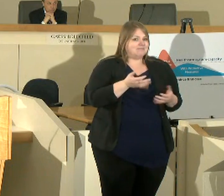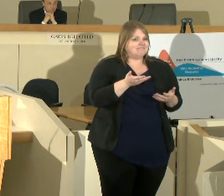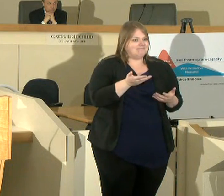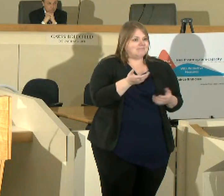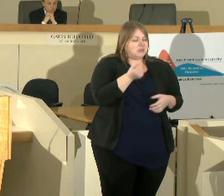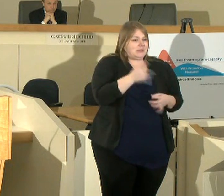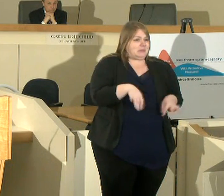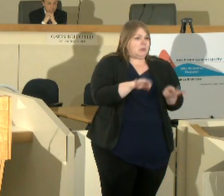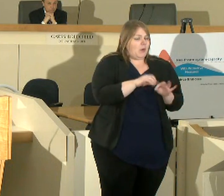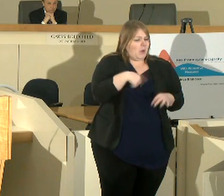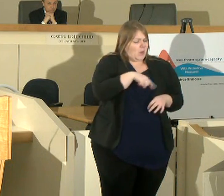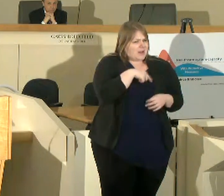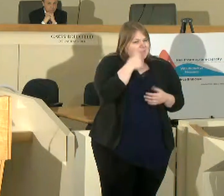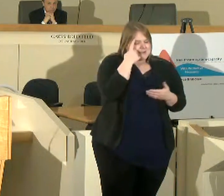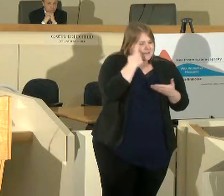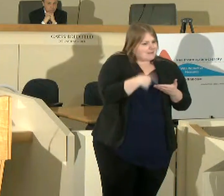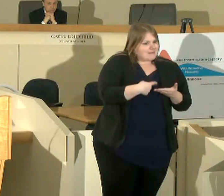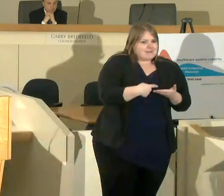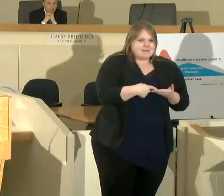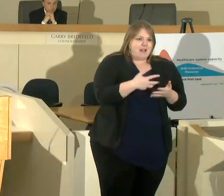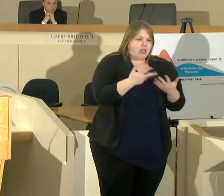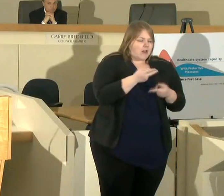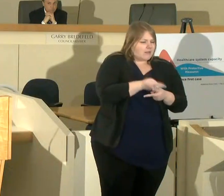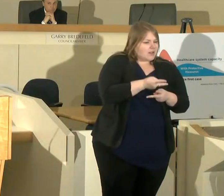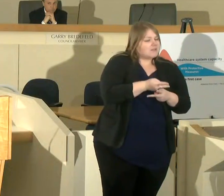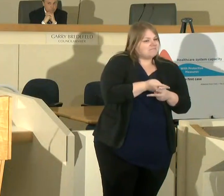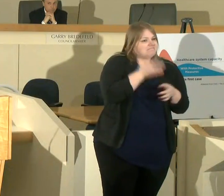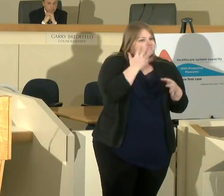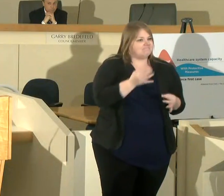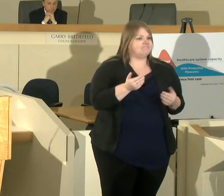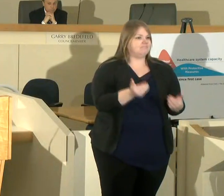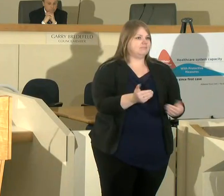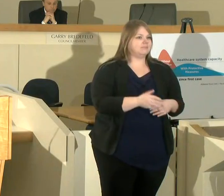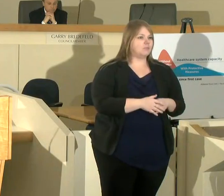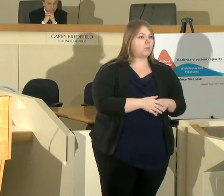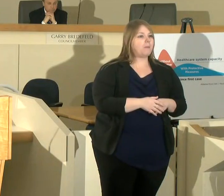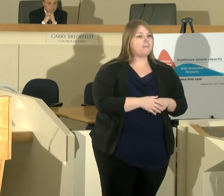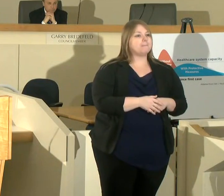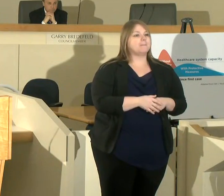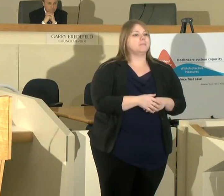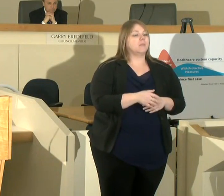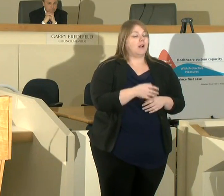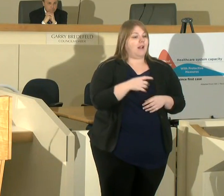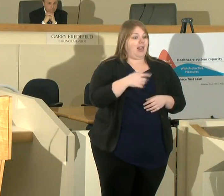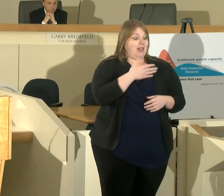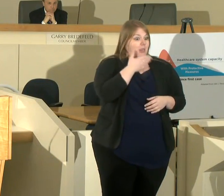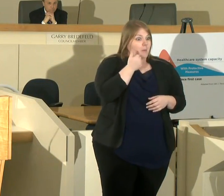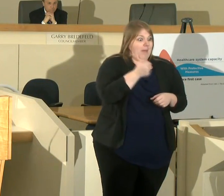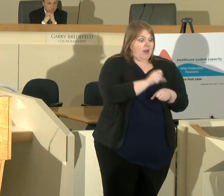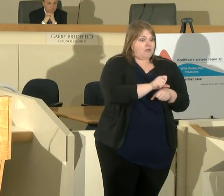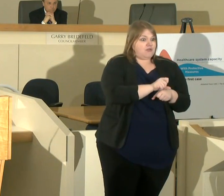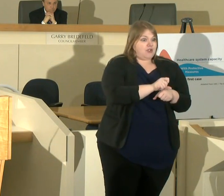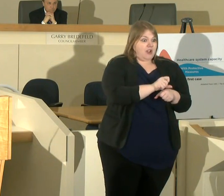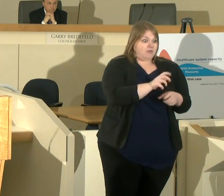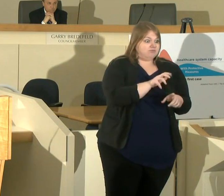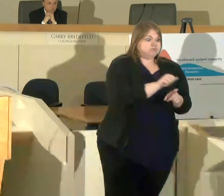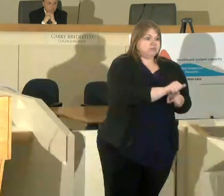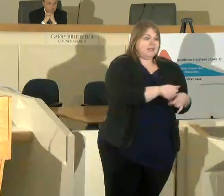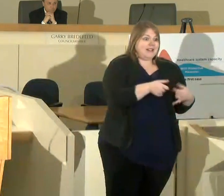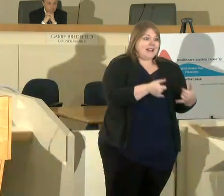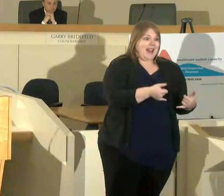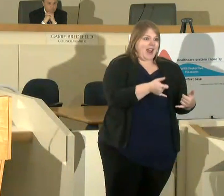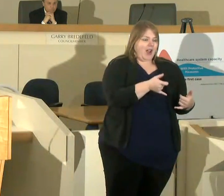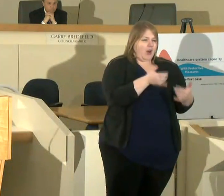and they are made with abundance of caution the better job that we do now in continuing the spread of the coronavirus